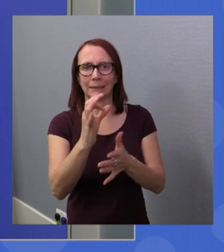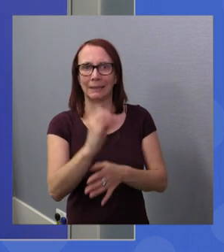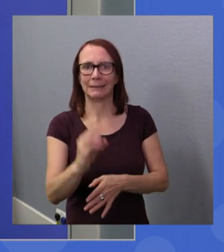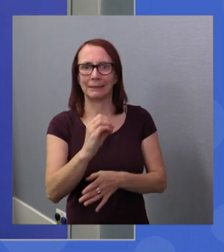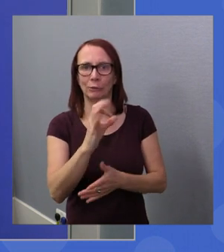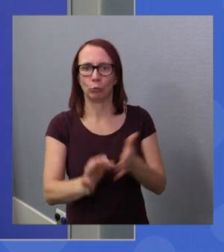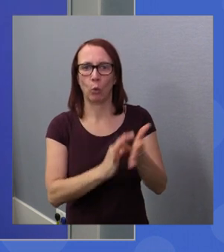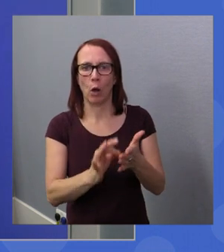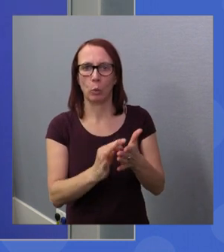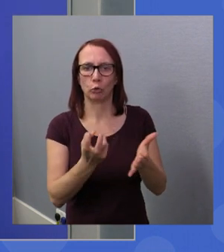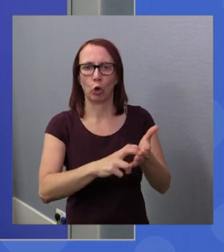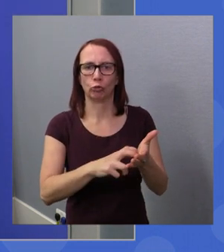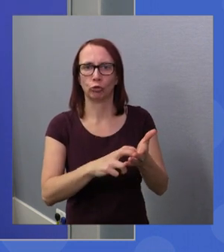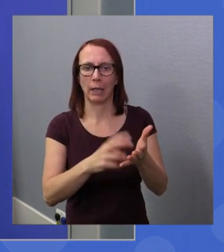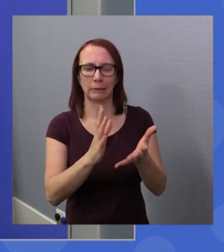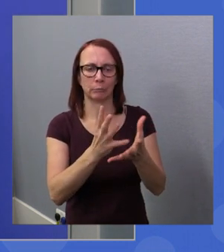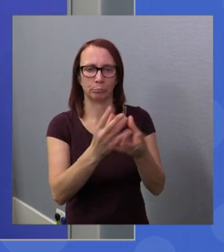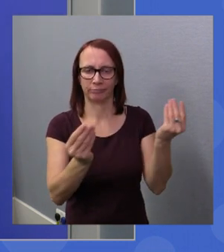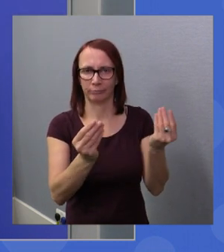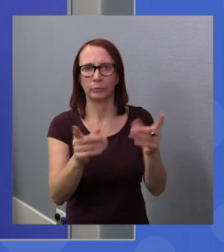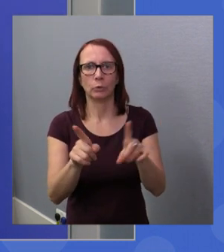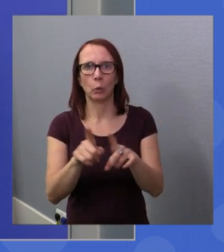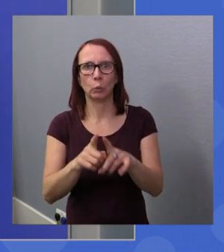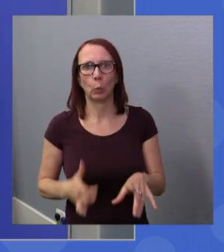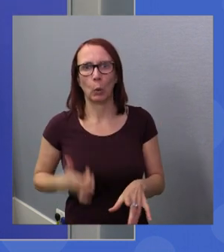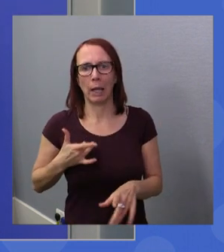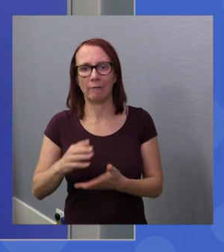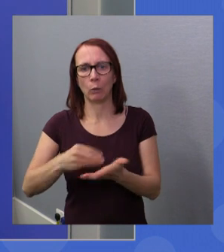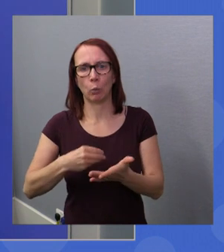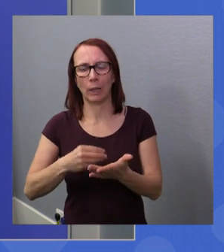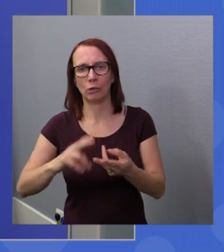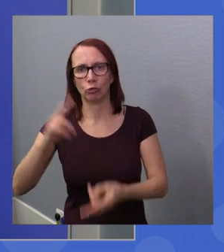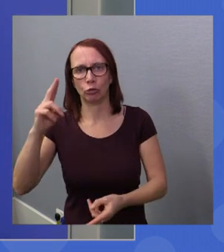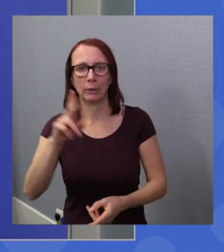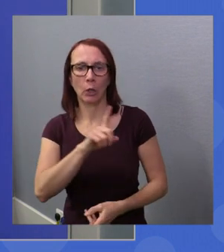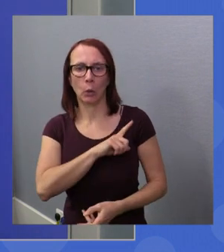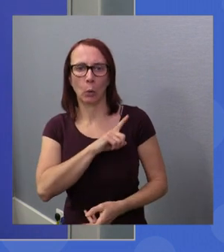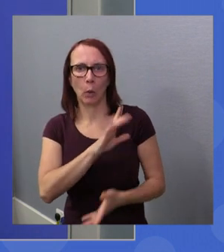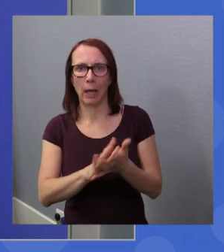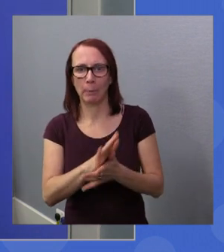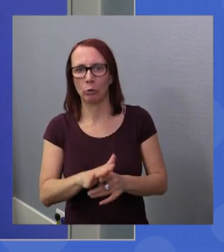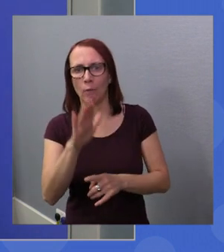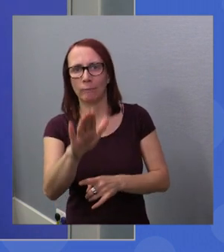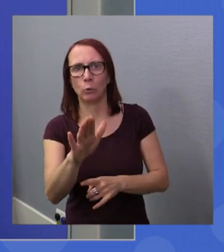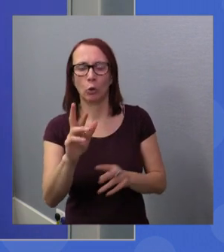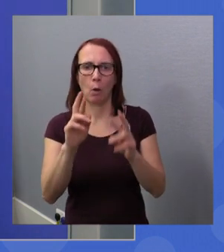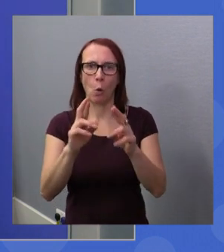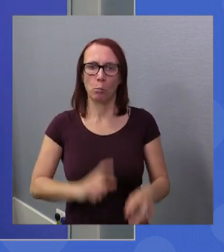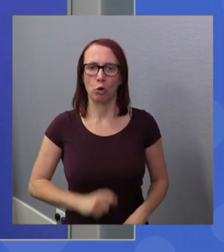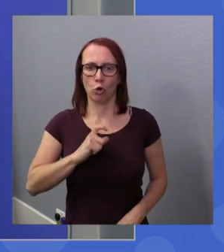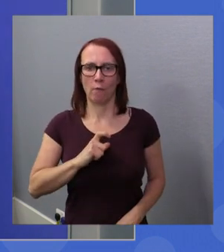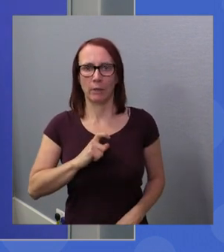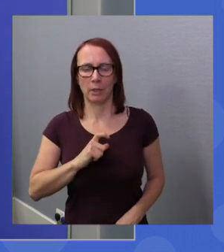to implement the living wage. The reasons behind it is it would give hope and confidence to the future for future generations.